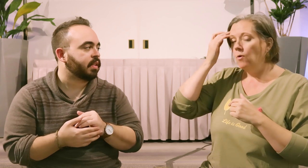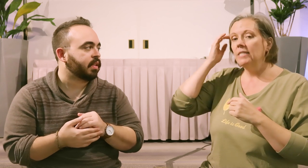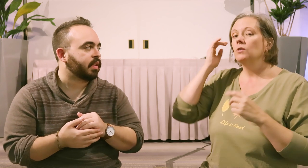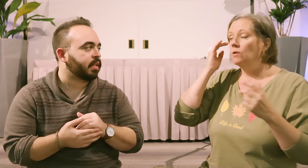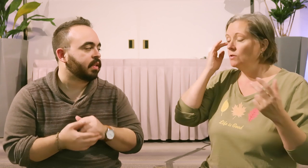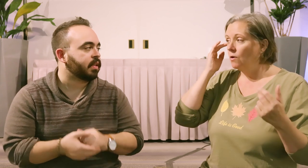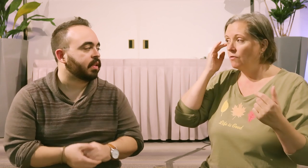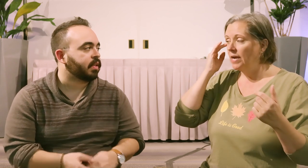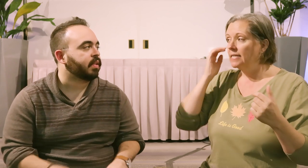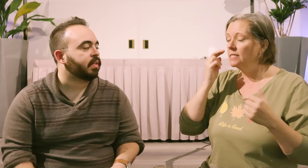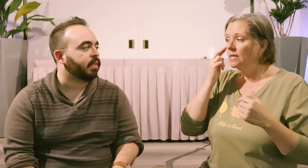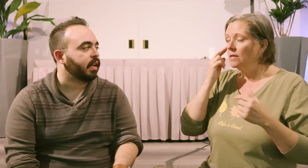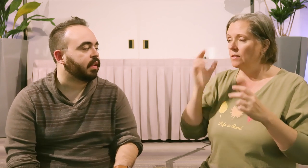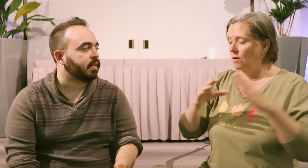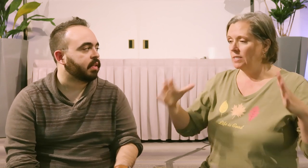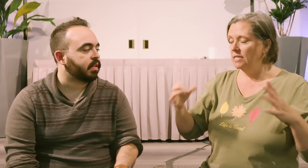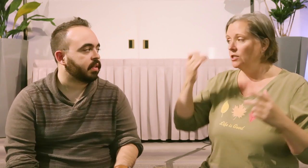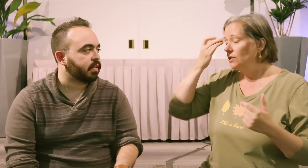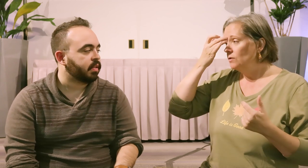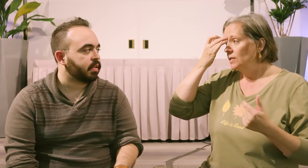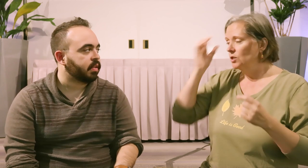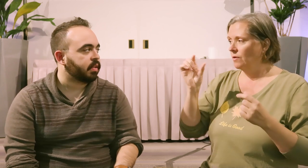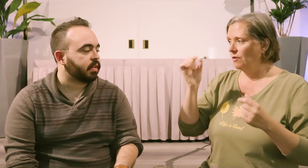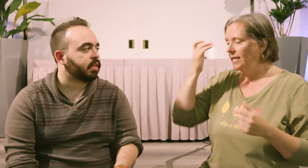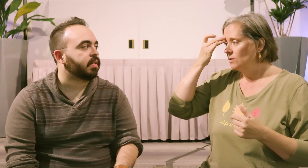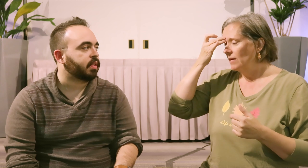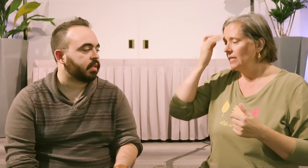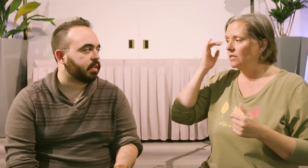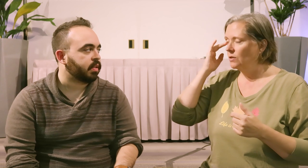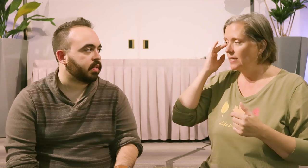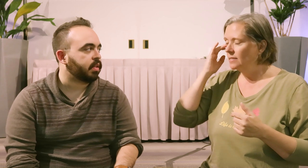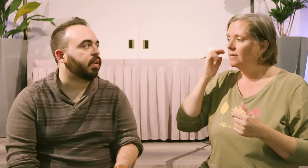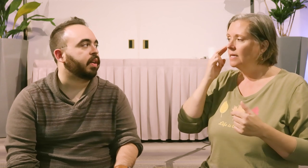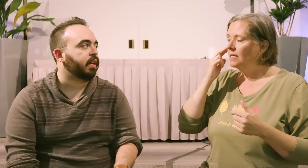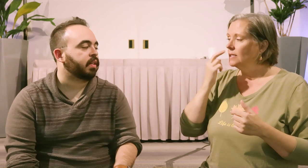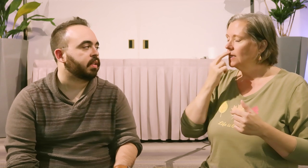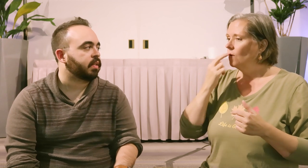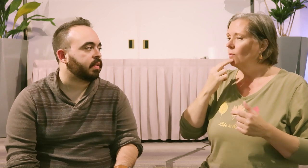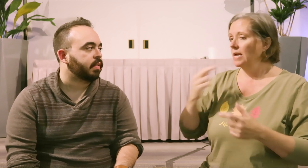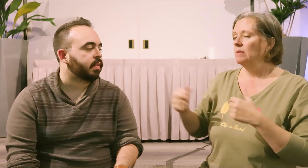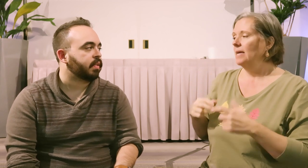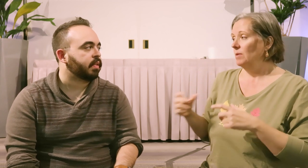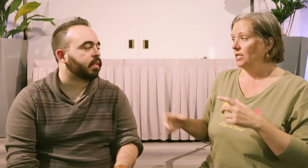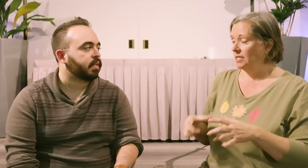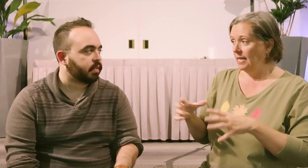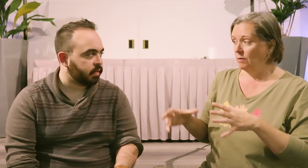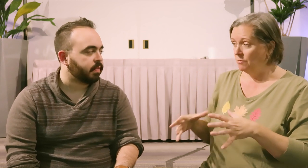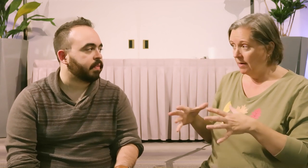points you don't use the whole phrase. Right. The whole sentence you just use the short phrase whatever the issue is. Okay. So working with me I'm going to change the language around